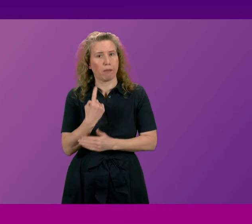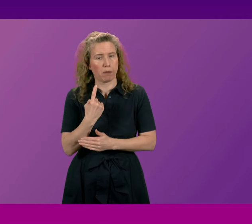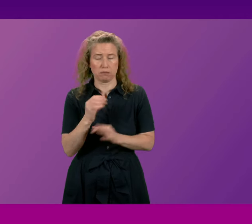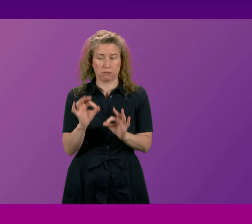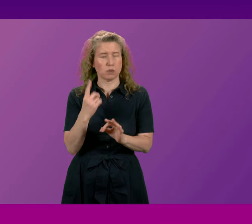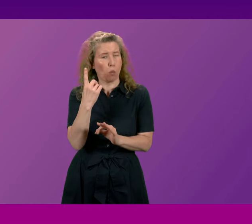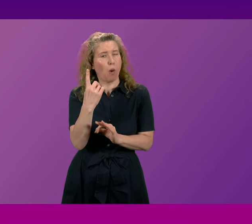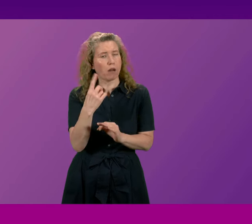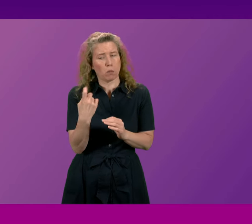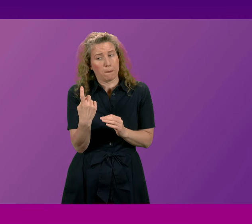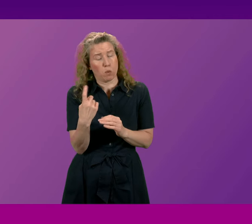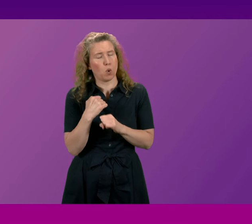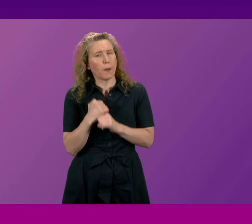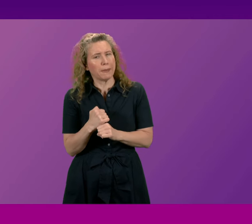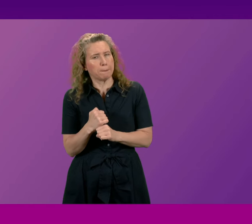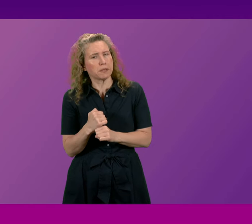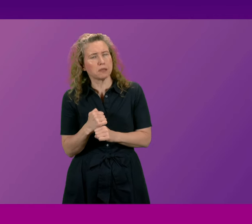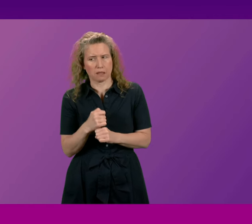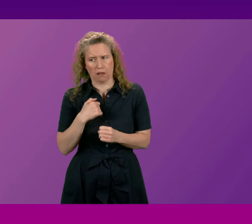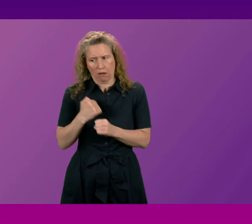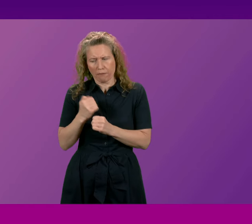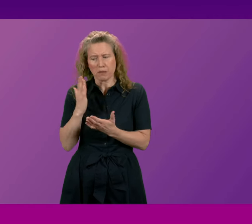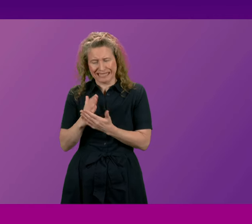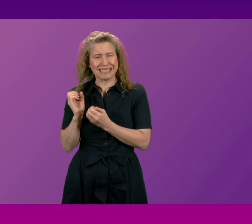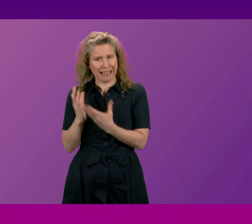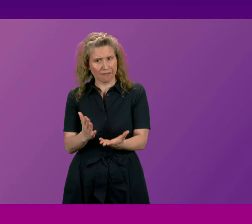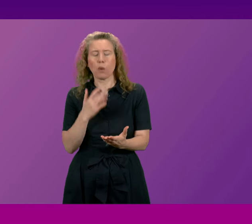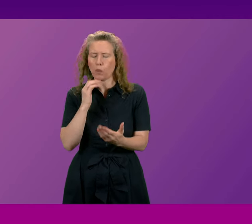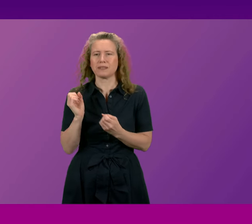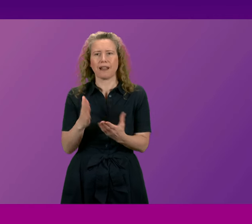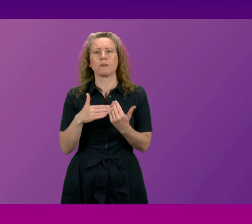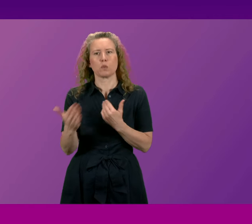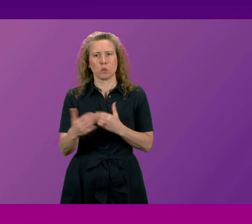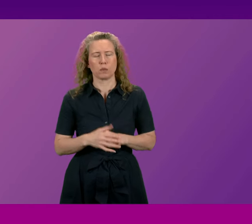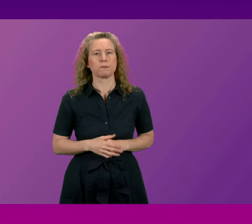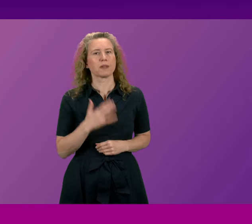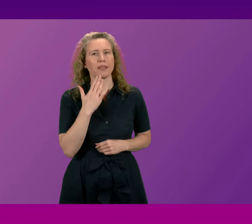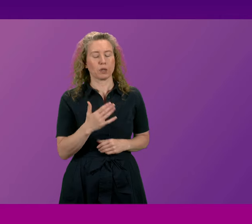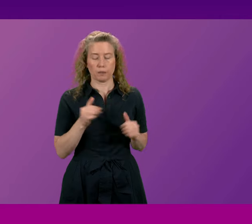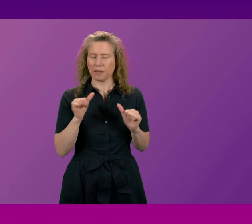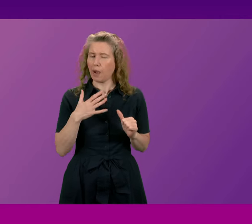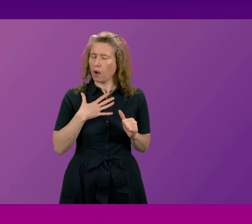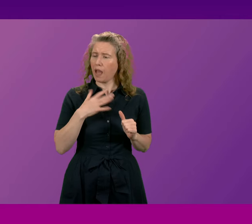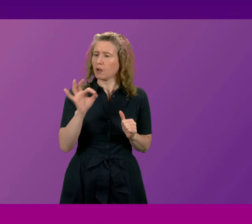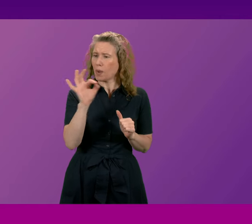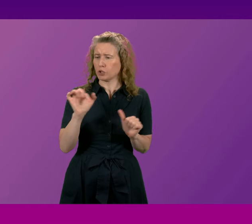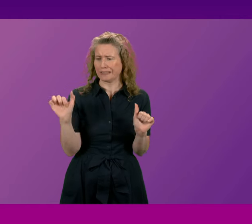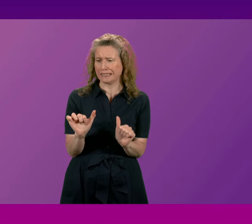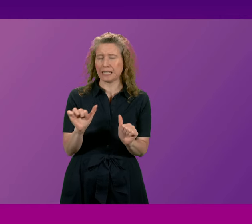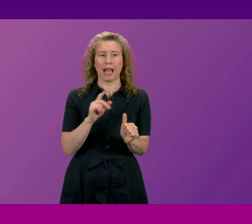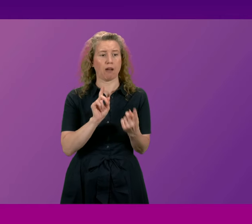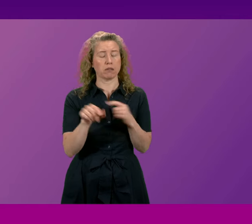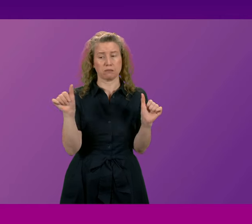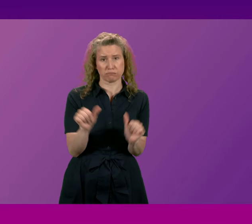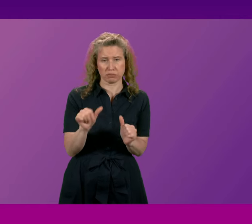that is just one other commitment in the promise which the government has delivered and we will deliver more more concise questions and responses will enable